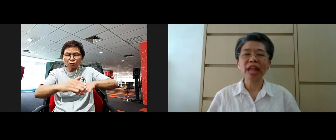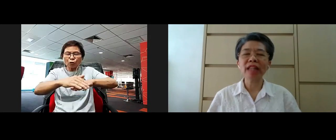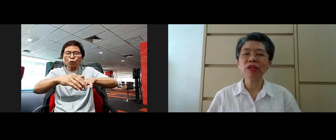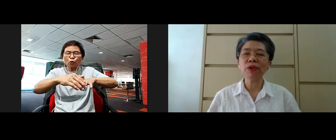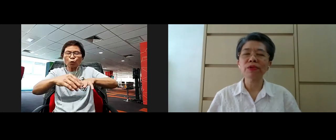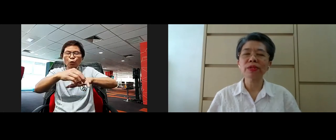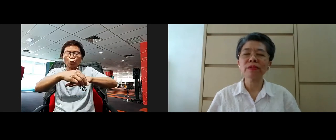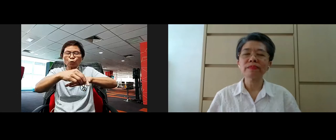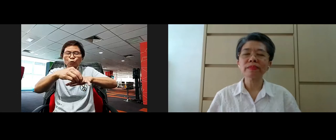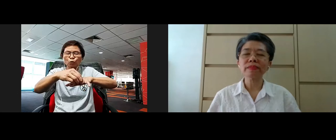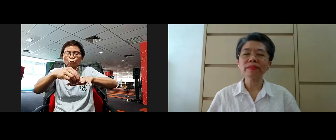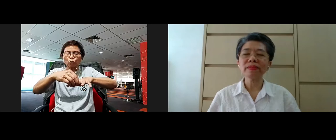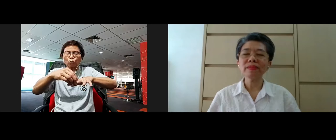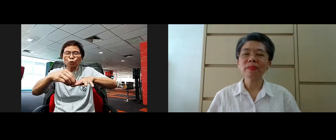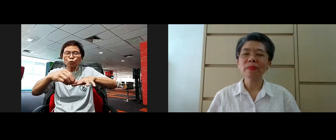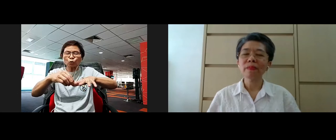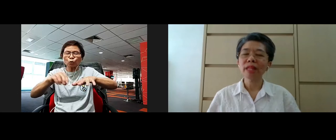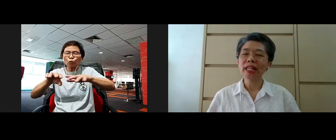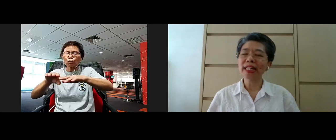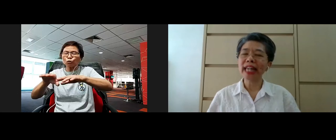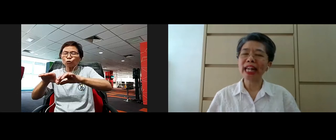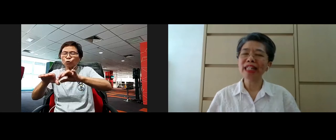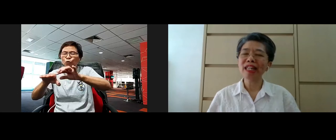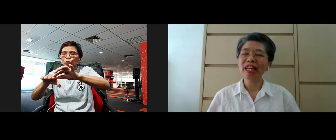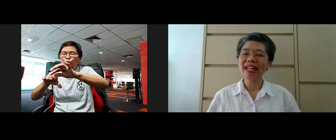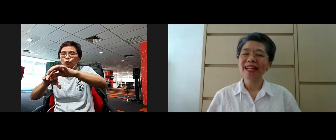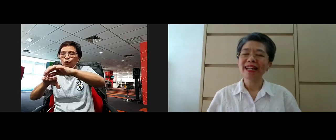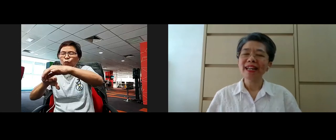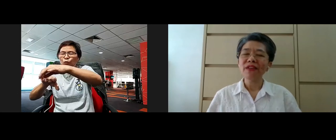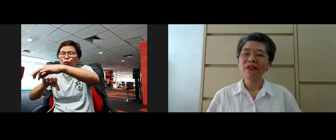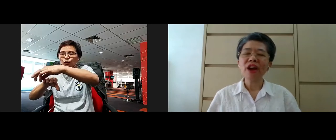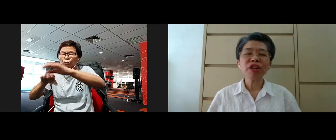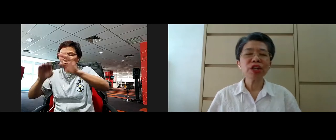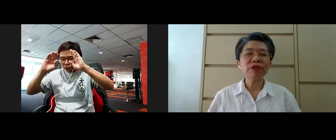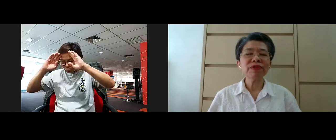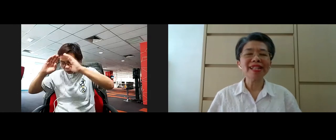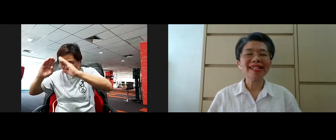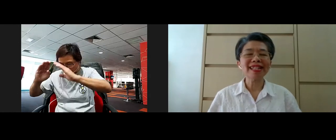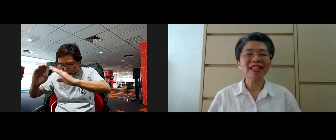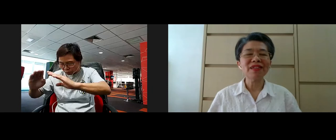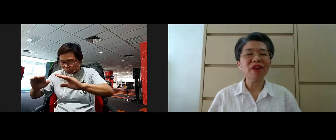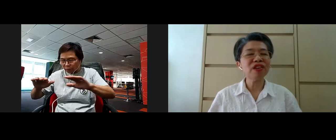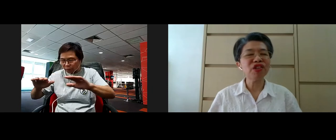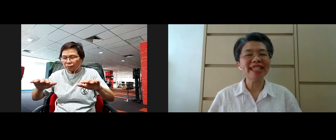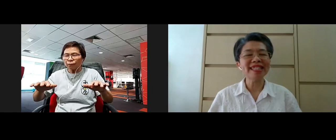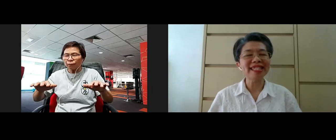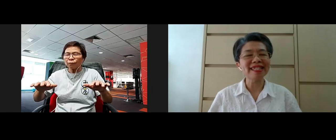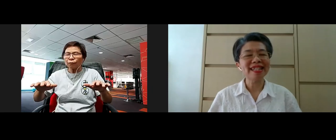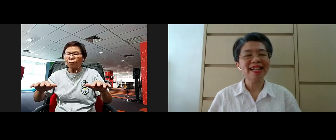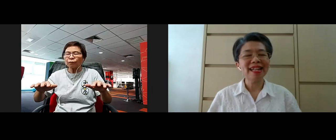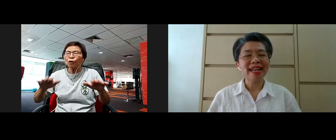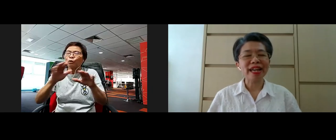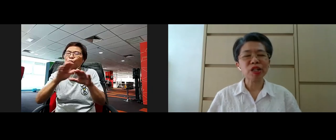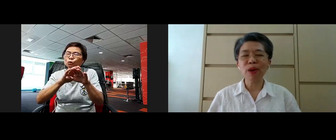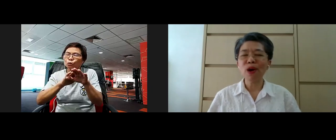your ten toes. Again, very curious, very gentle.